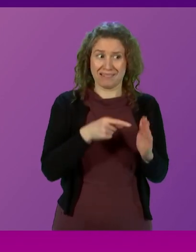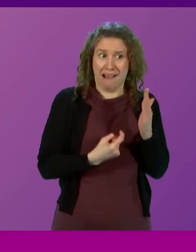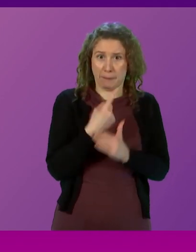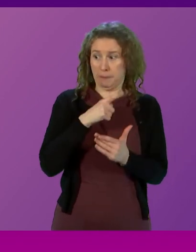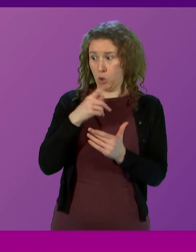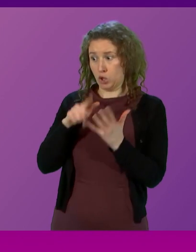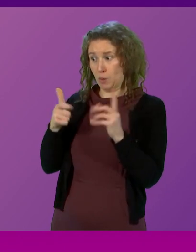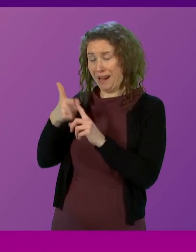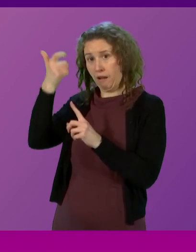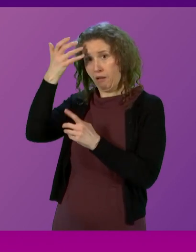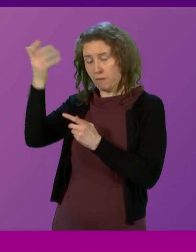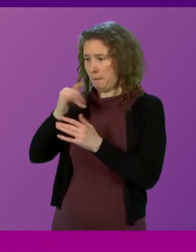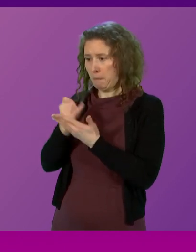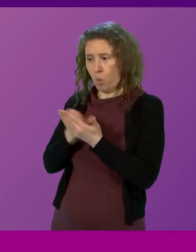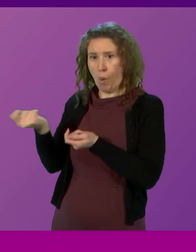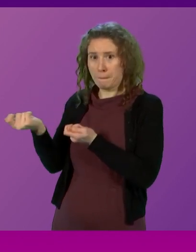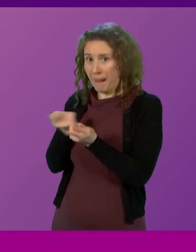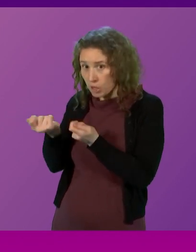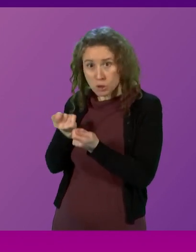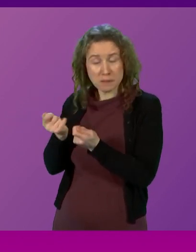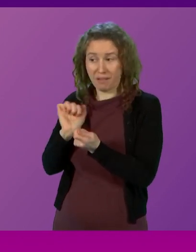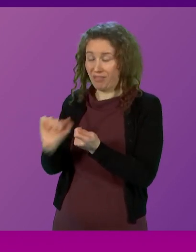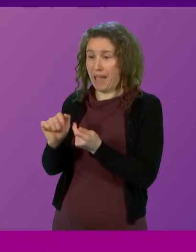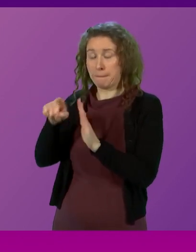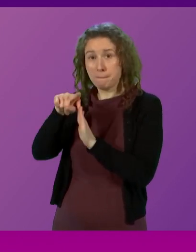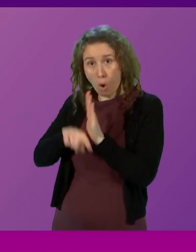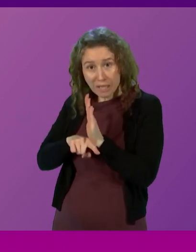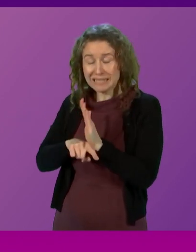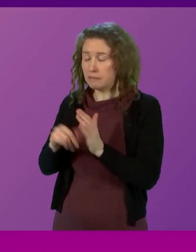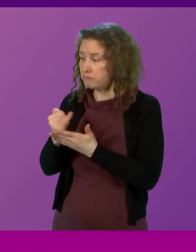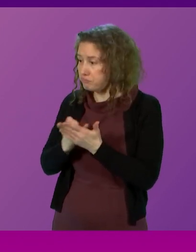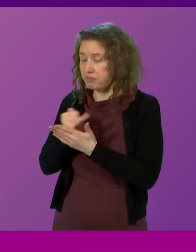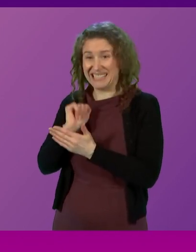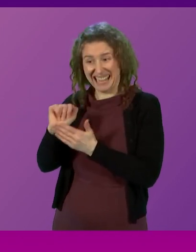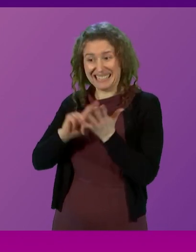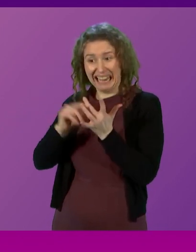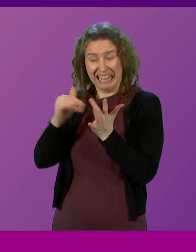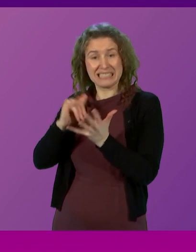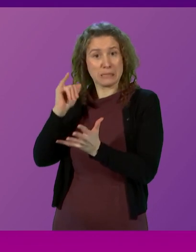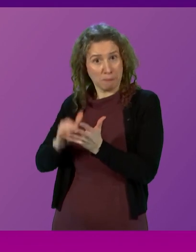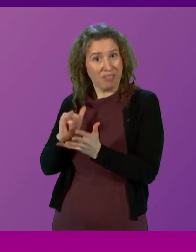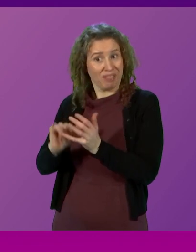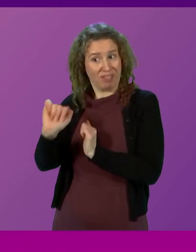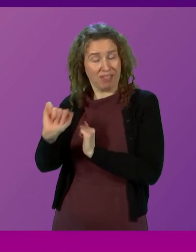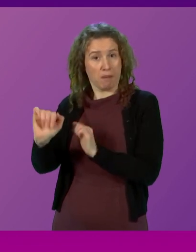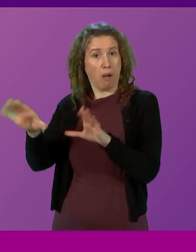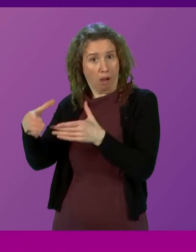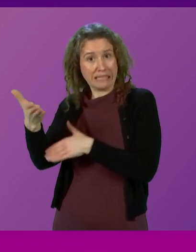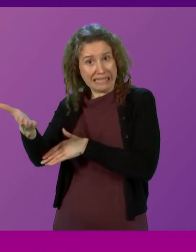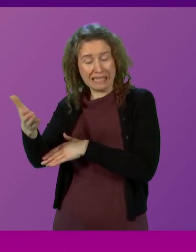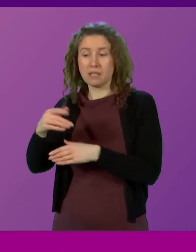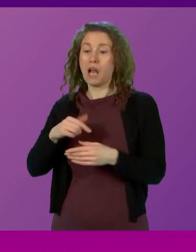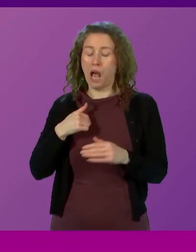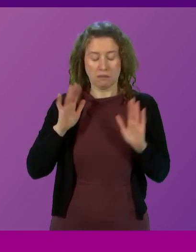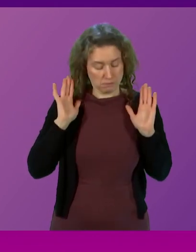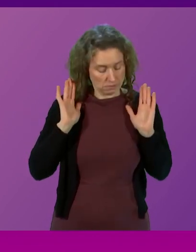of the United Kingdom's energy and economic policies by Liz Smith's allies in the United Kingdom. I am